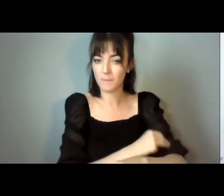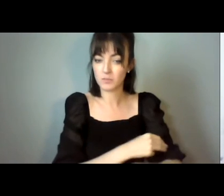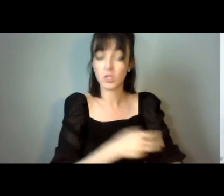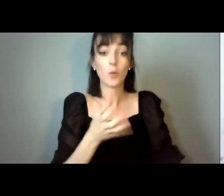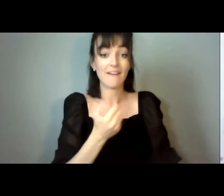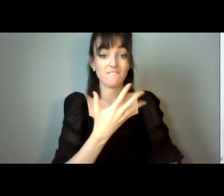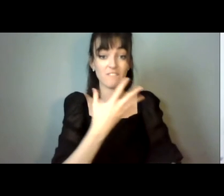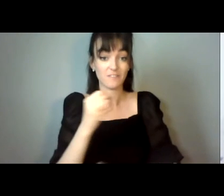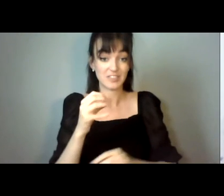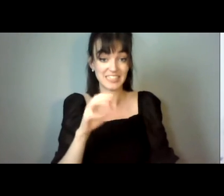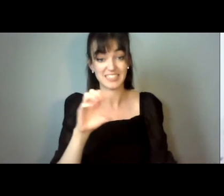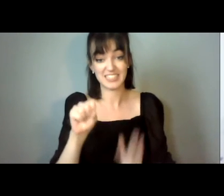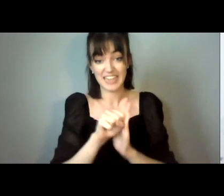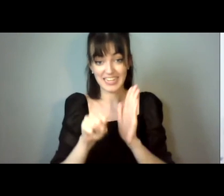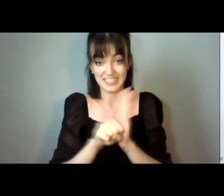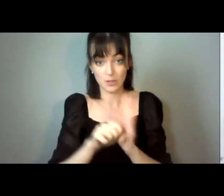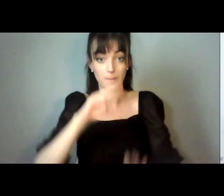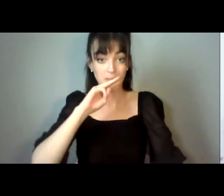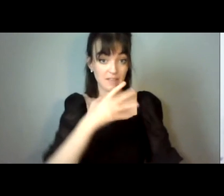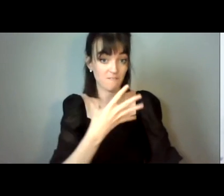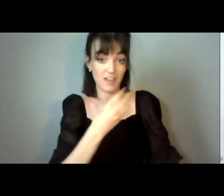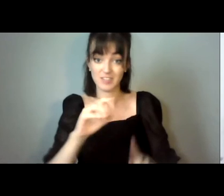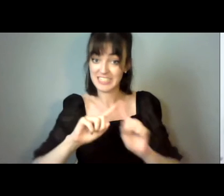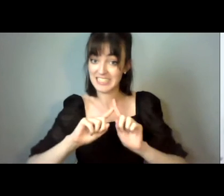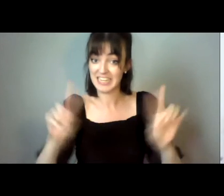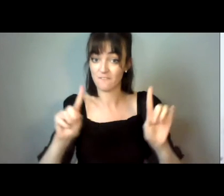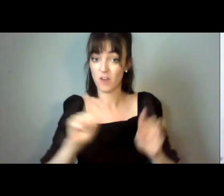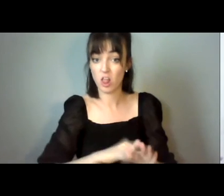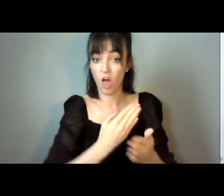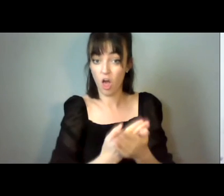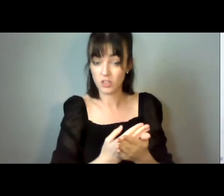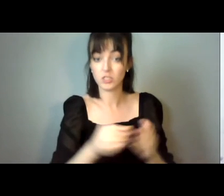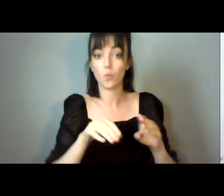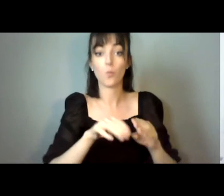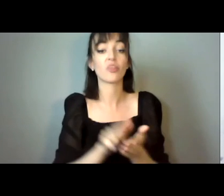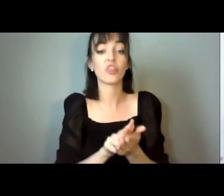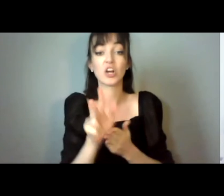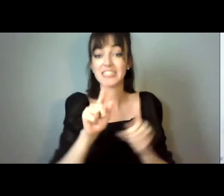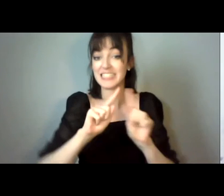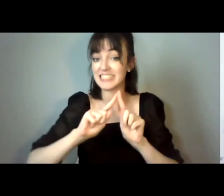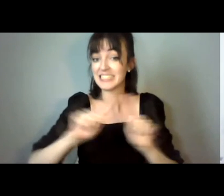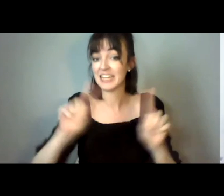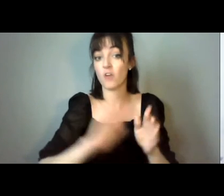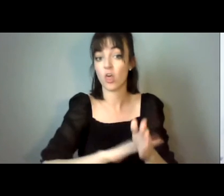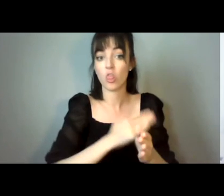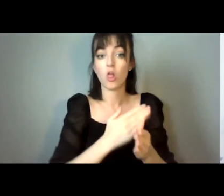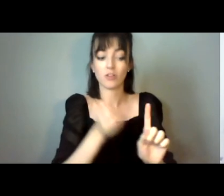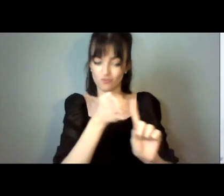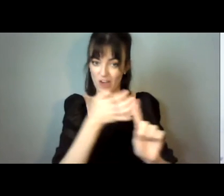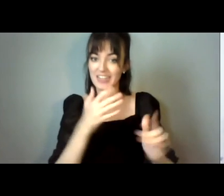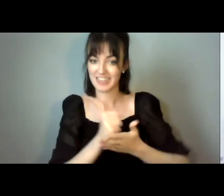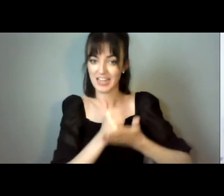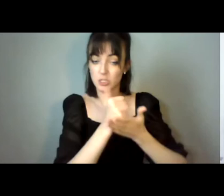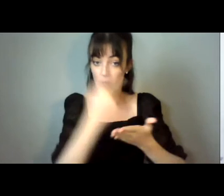we have 50 different state laws. With 13 different state laws recognizing supported decision-making,